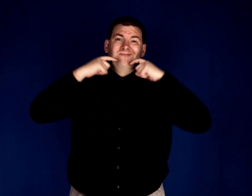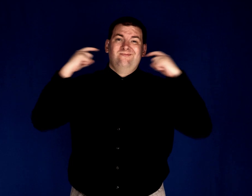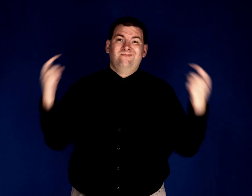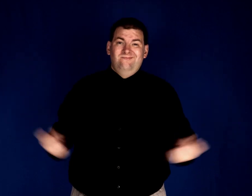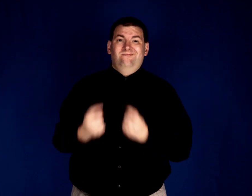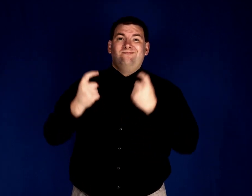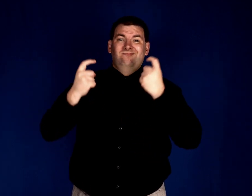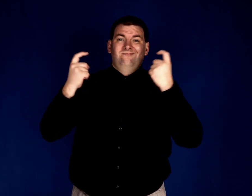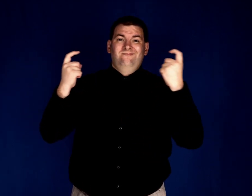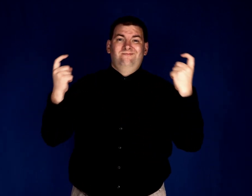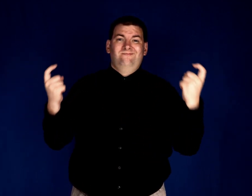sin